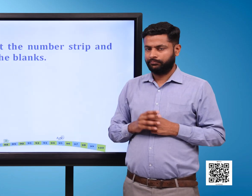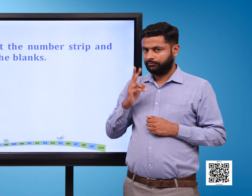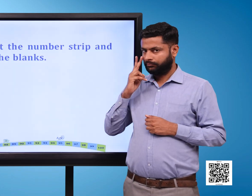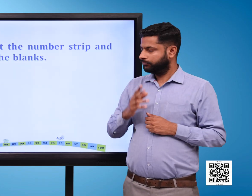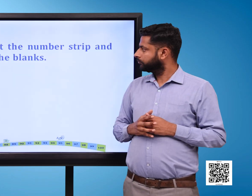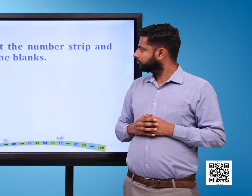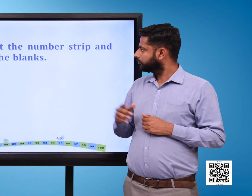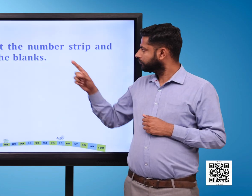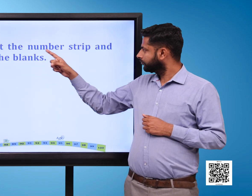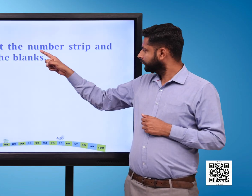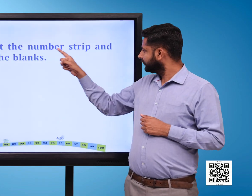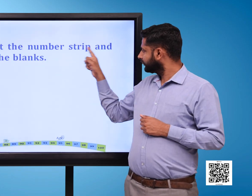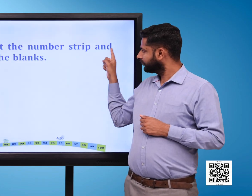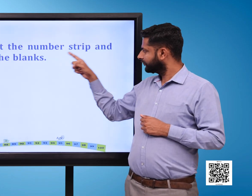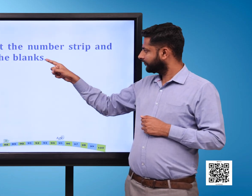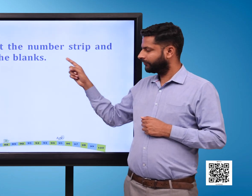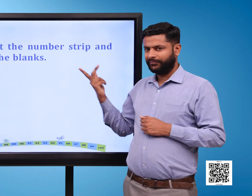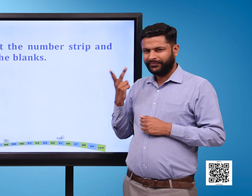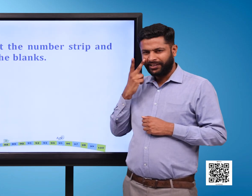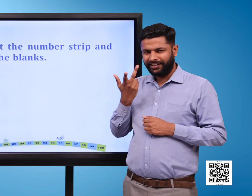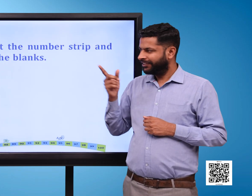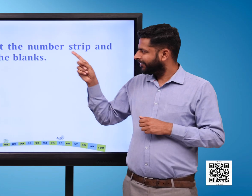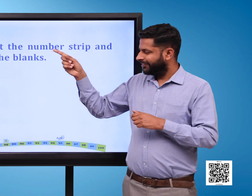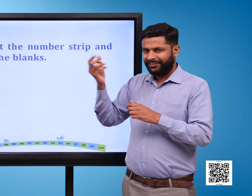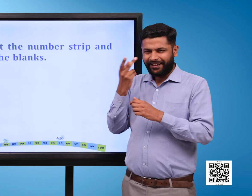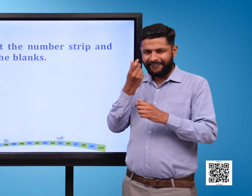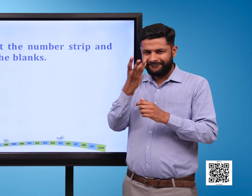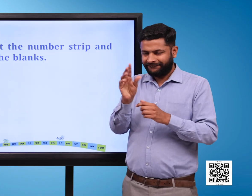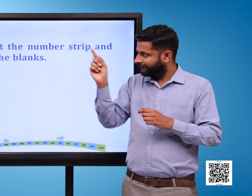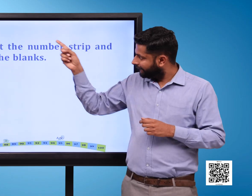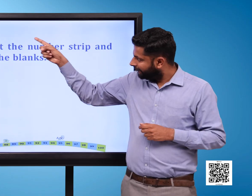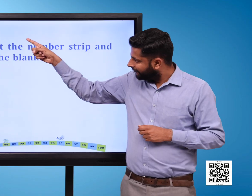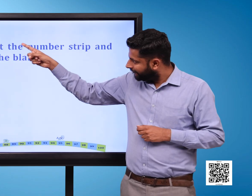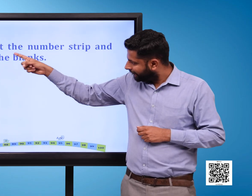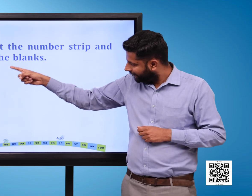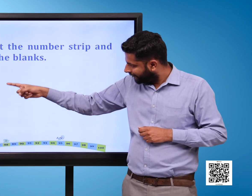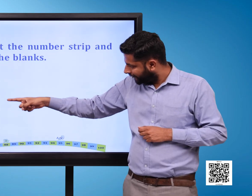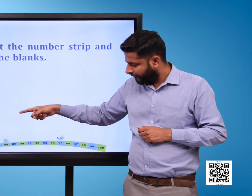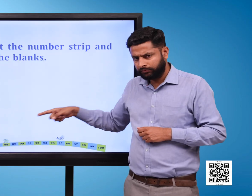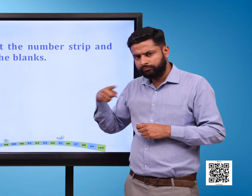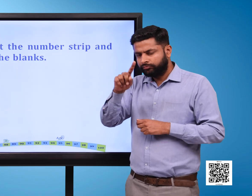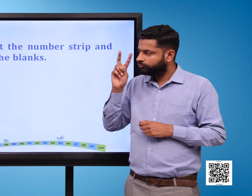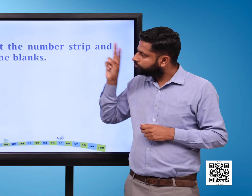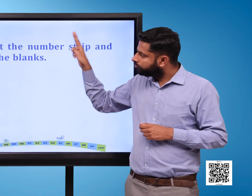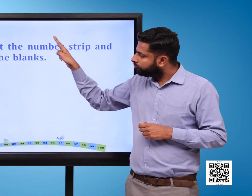Look at the number strip and fill in the blanks Now, on the left side of the page we have a number strip